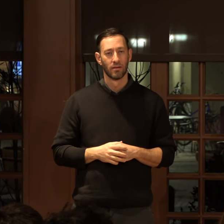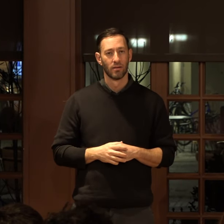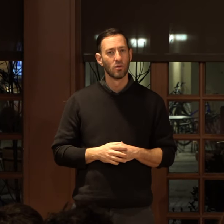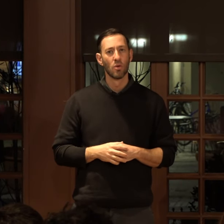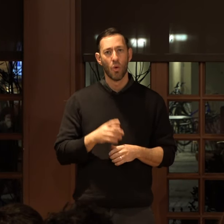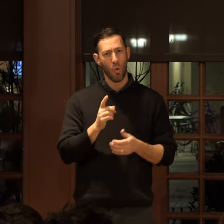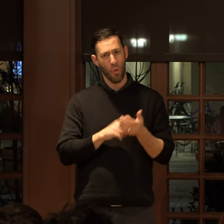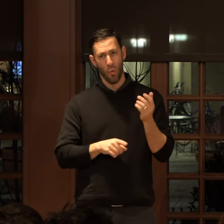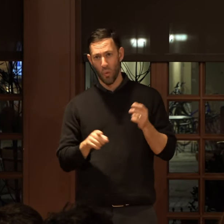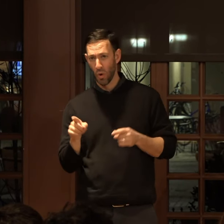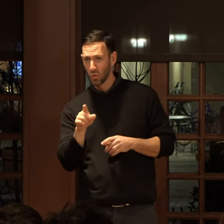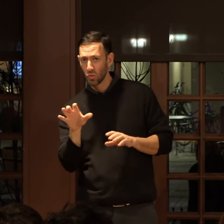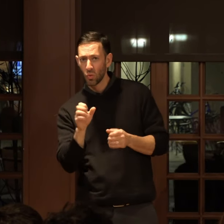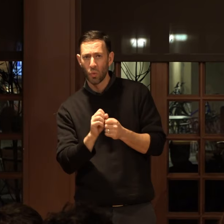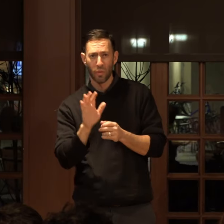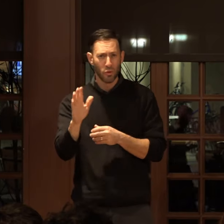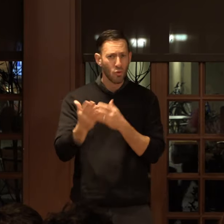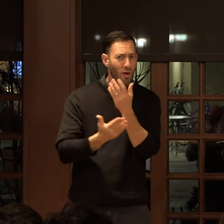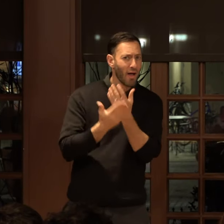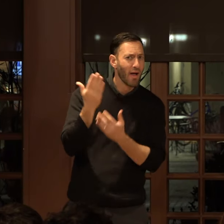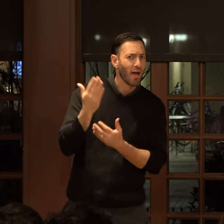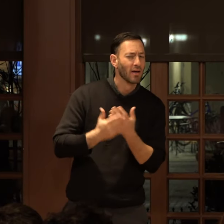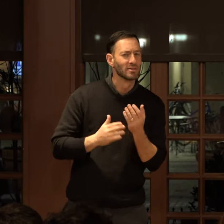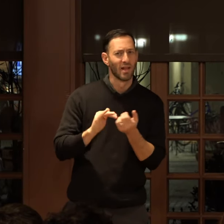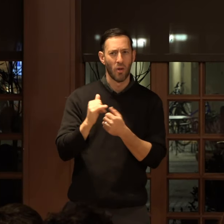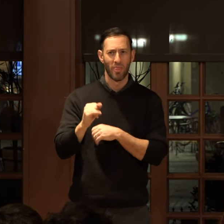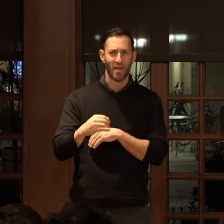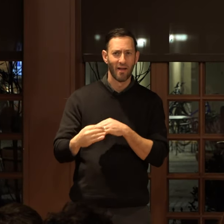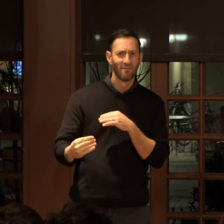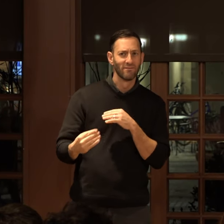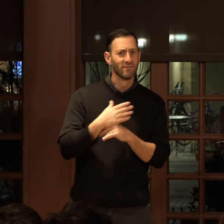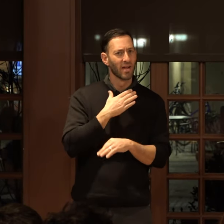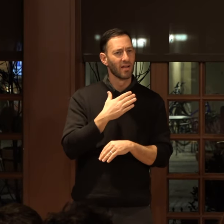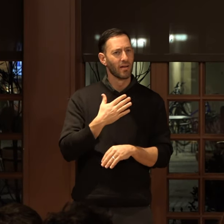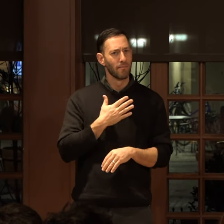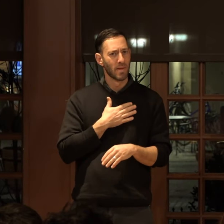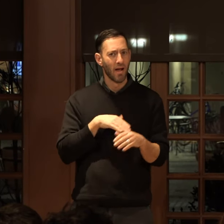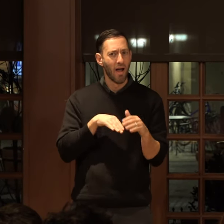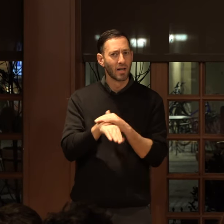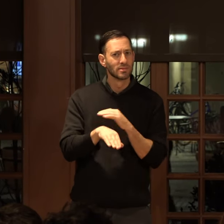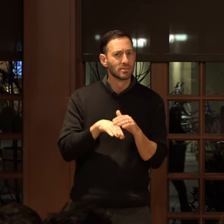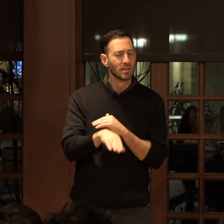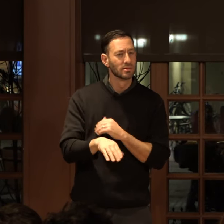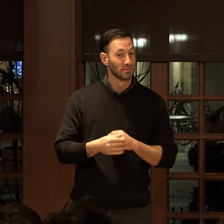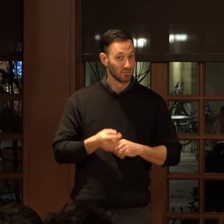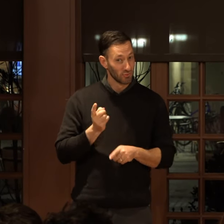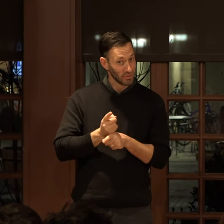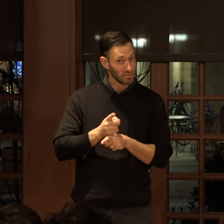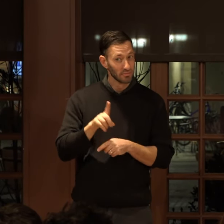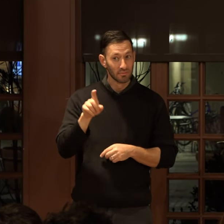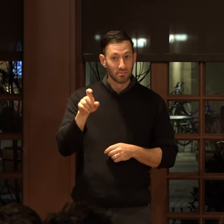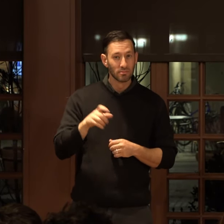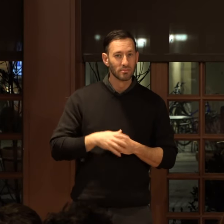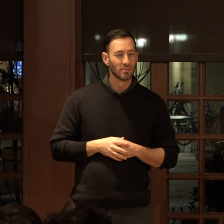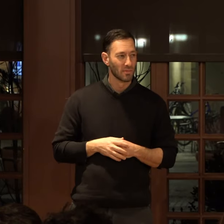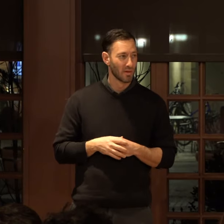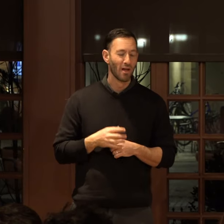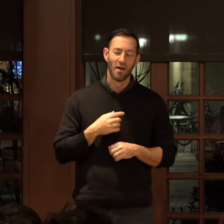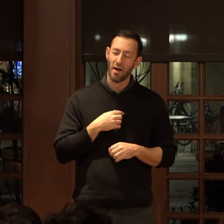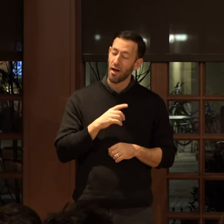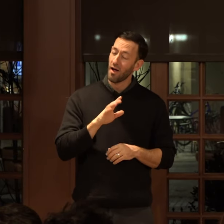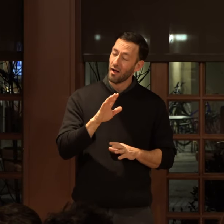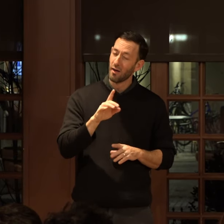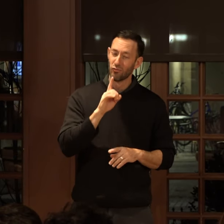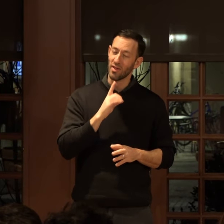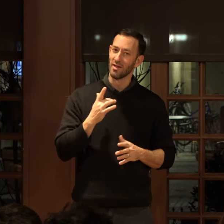what are you doing with your hands and how does that affect my access, right? So yeah, I'm really, really